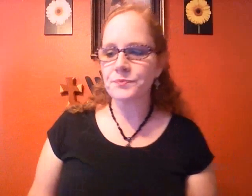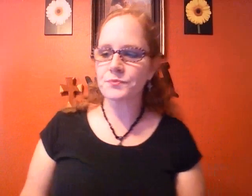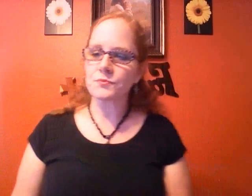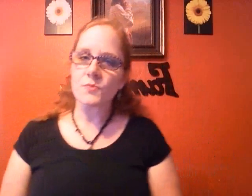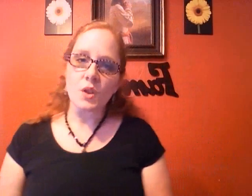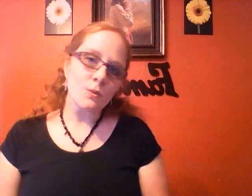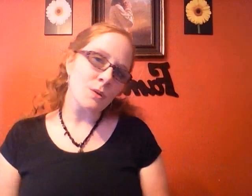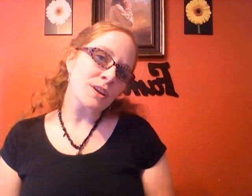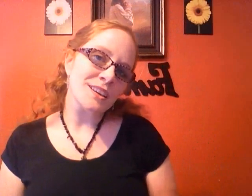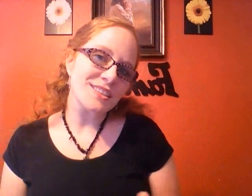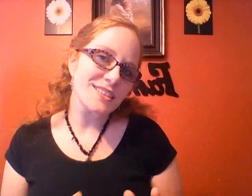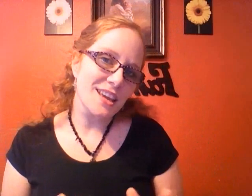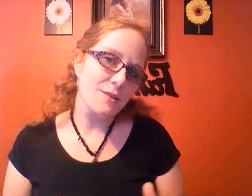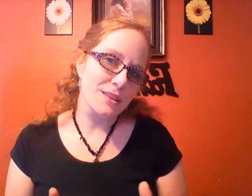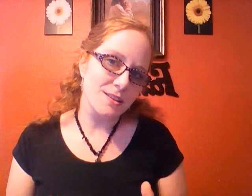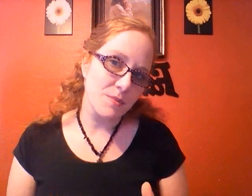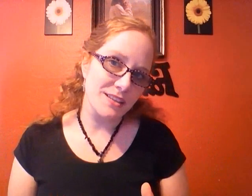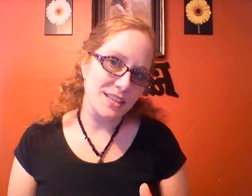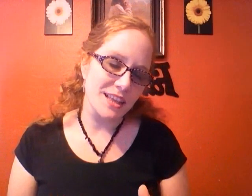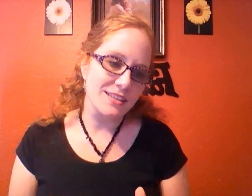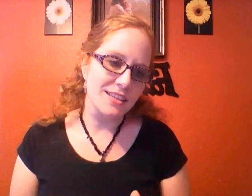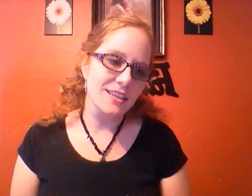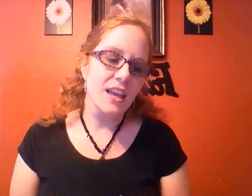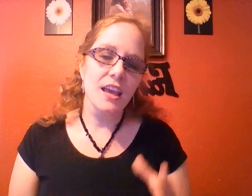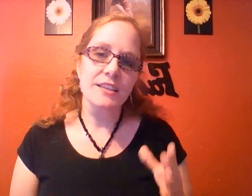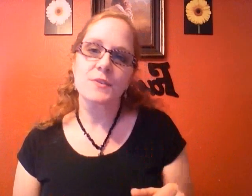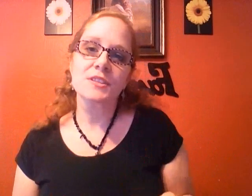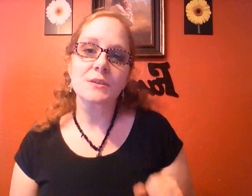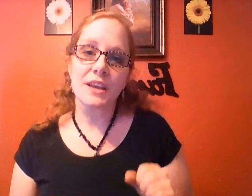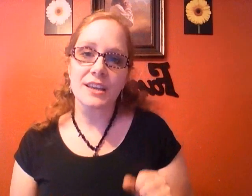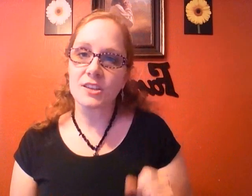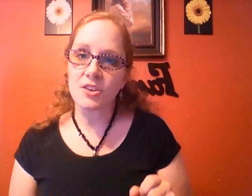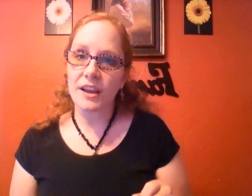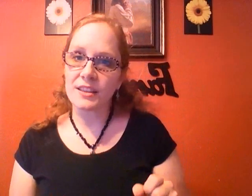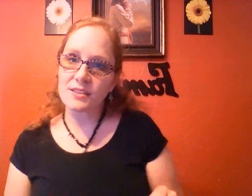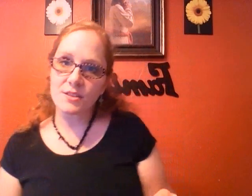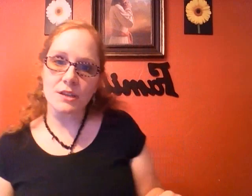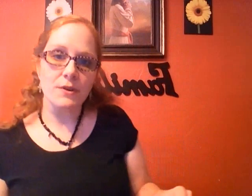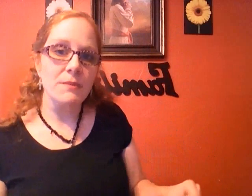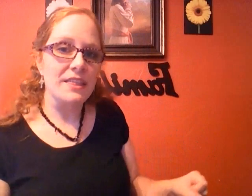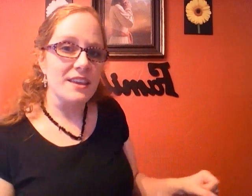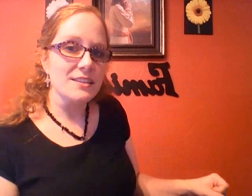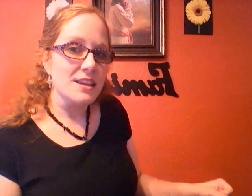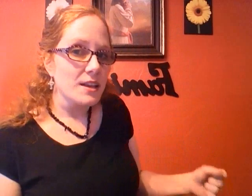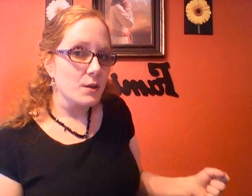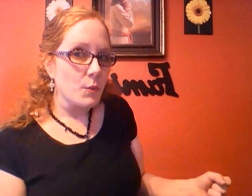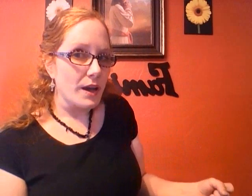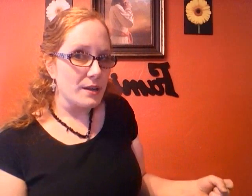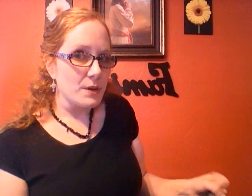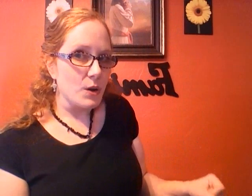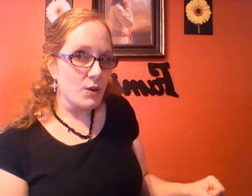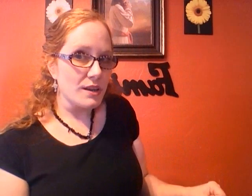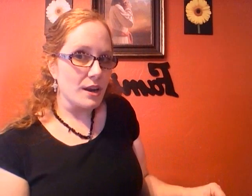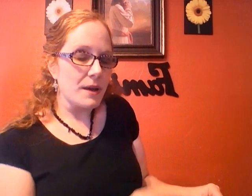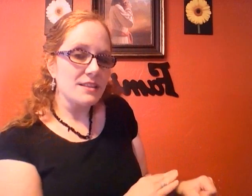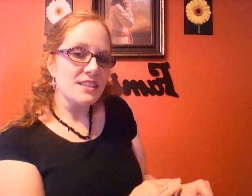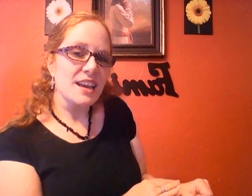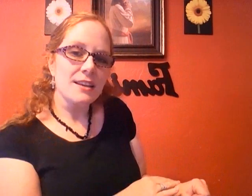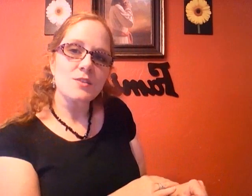so what we're gonna do today with this basic lesson is first I would like you to try these two different methods one where you're holding our mouths aside because